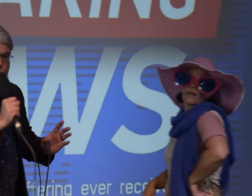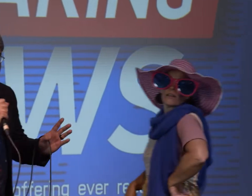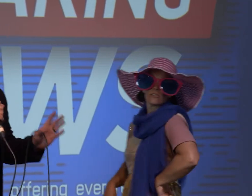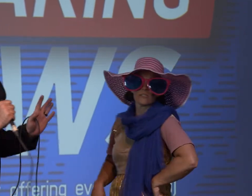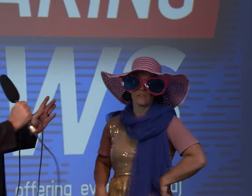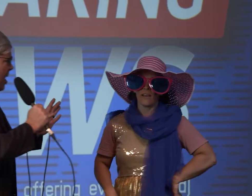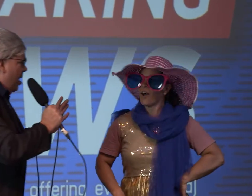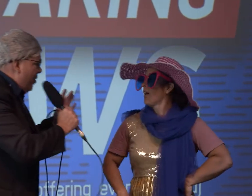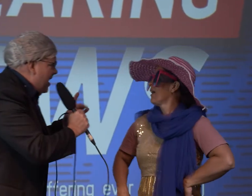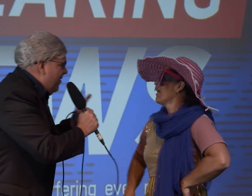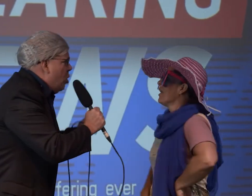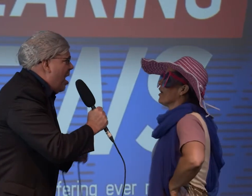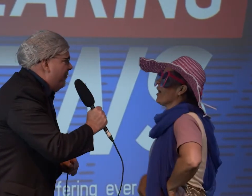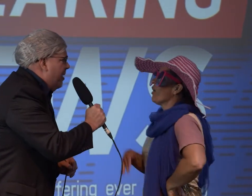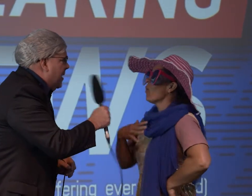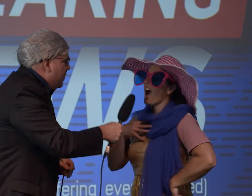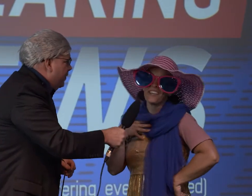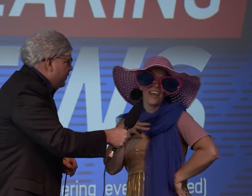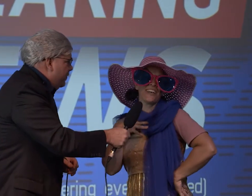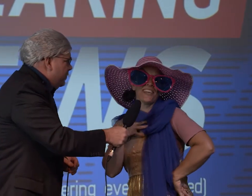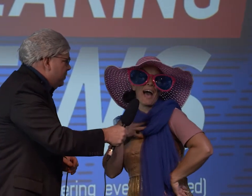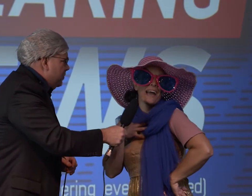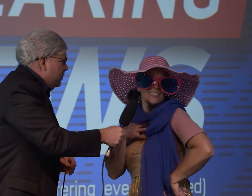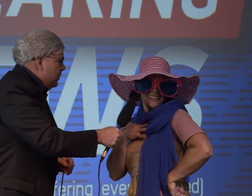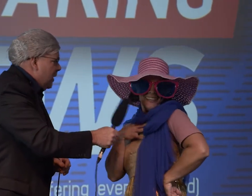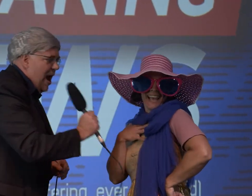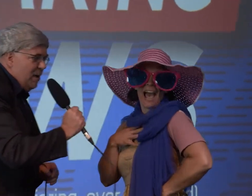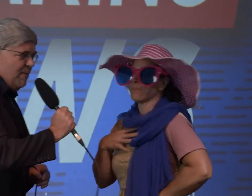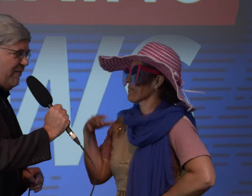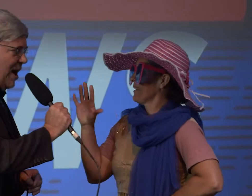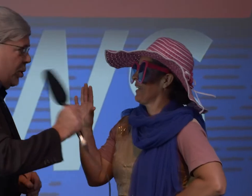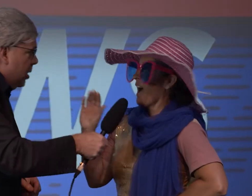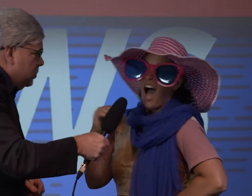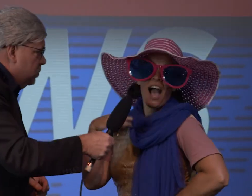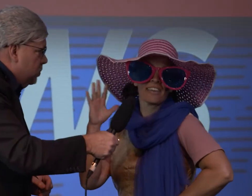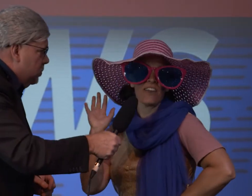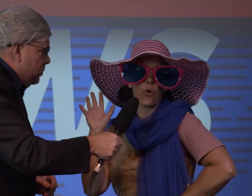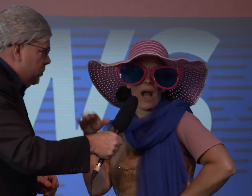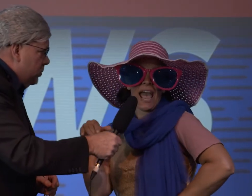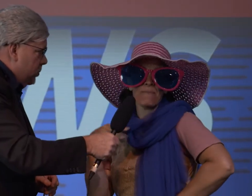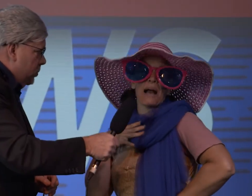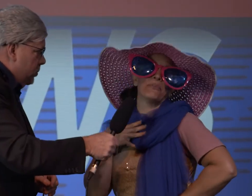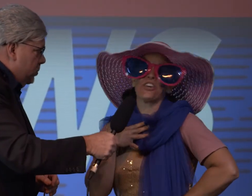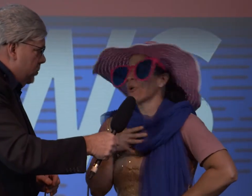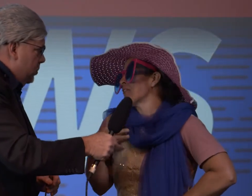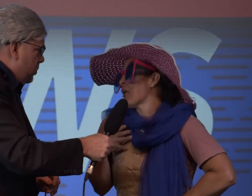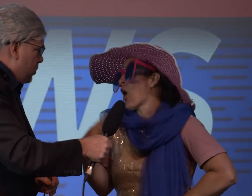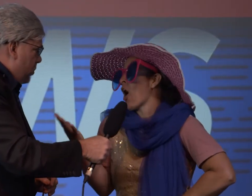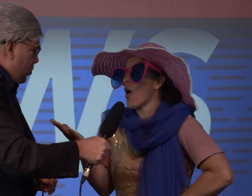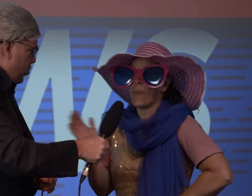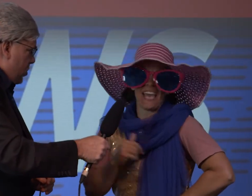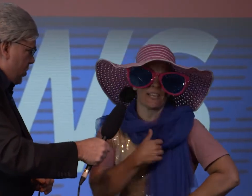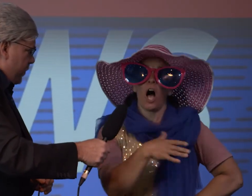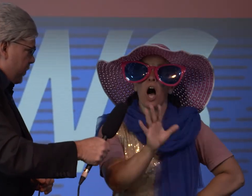did you just come from giving your offering why yes I did I believe we found her I gave away my beautiful